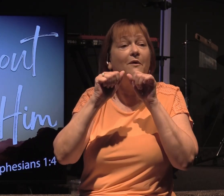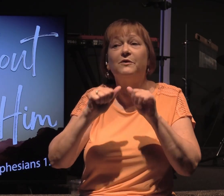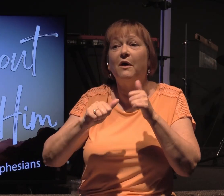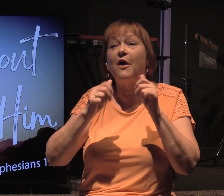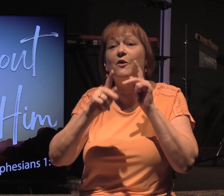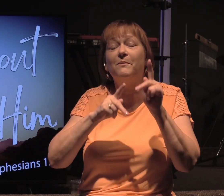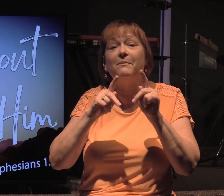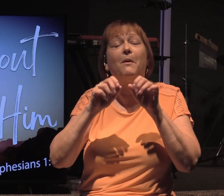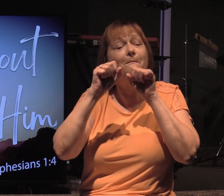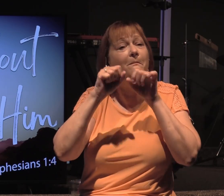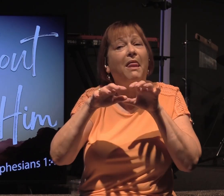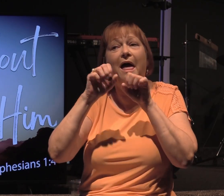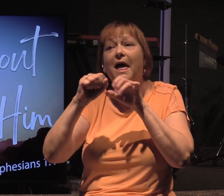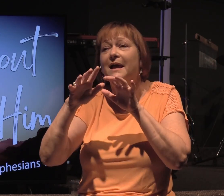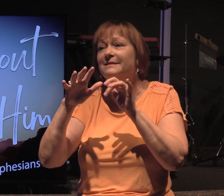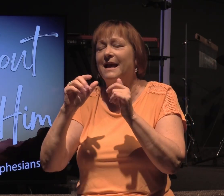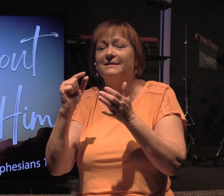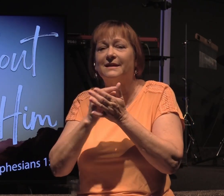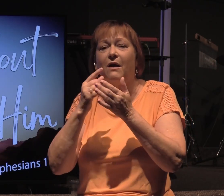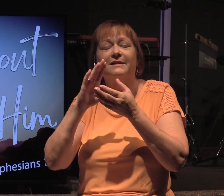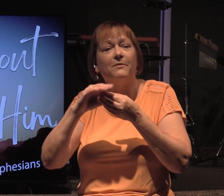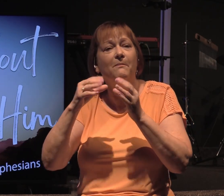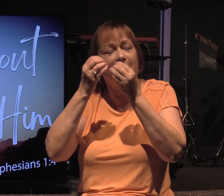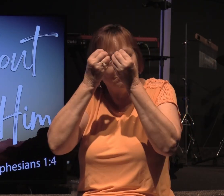as you carry the gospel message.